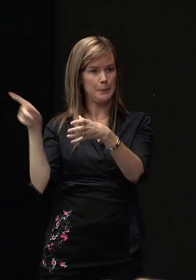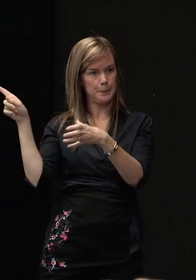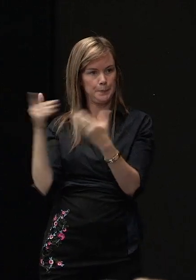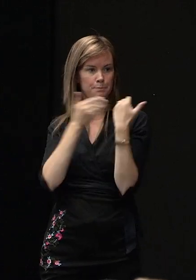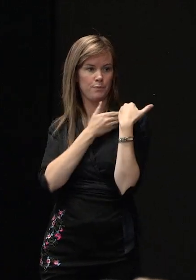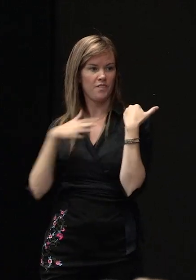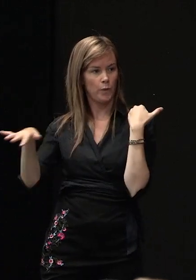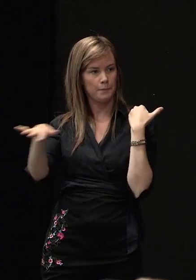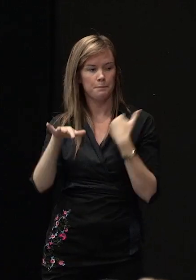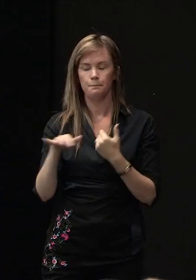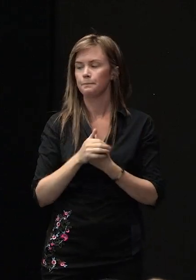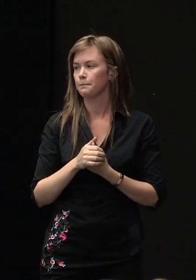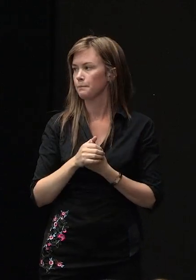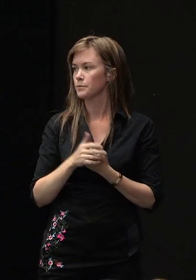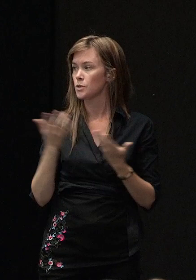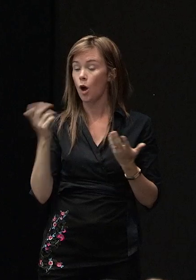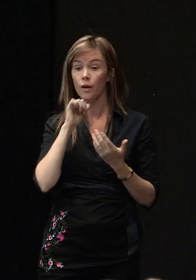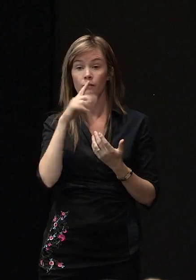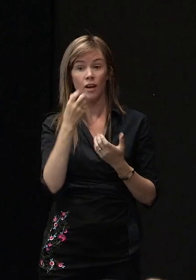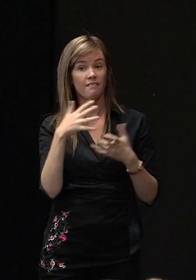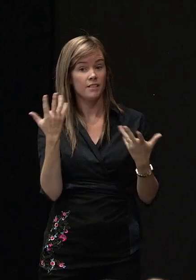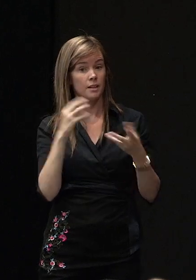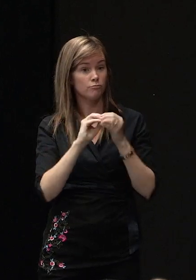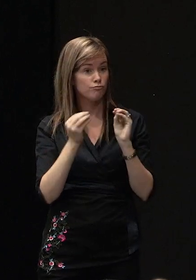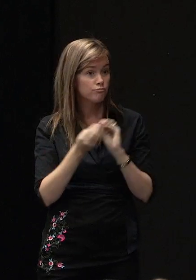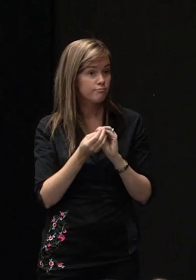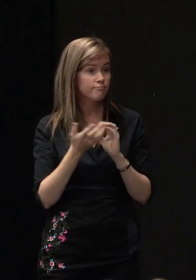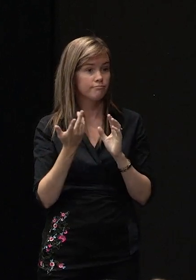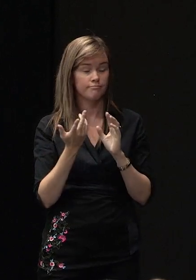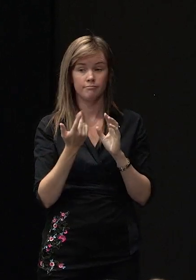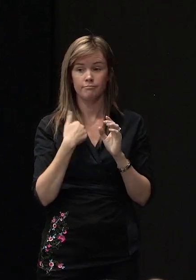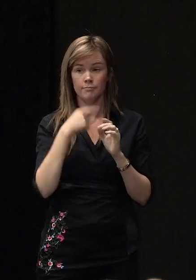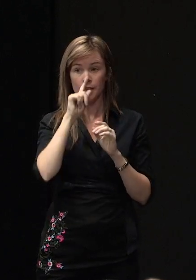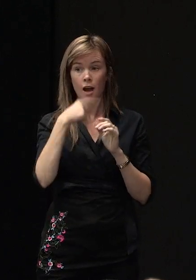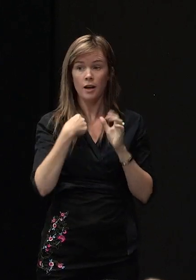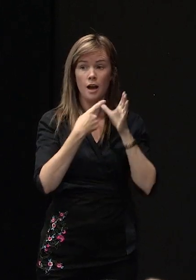Hopefully, if there's an issue you have that I'm unable to answer,